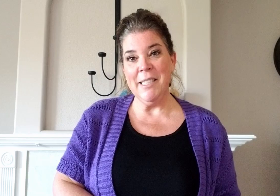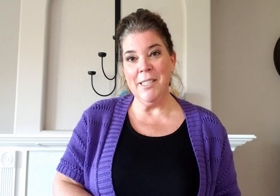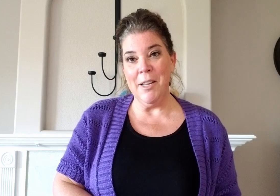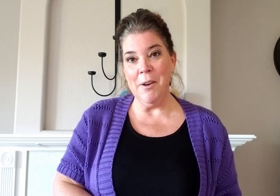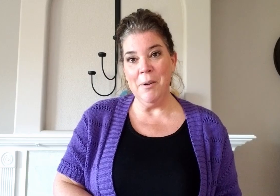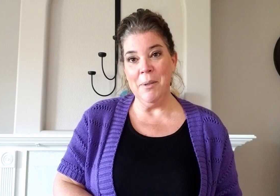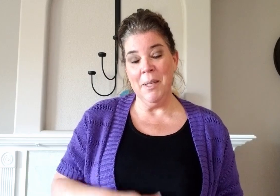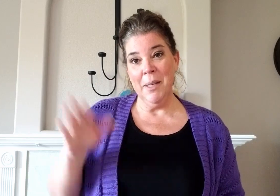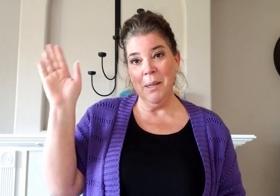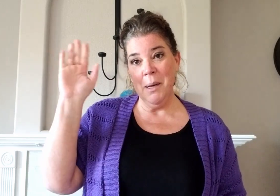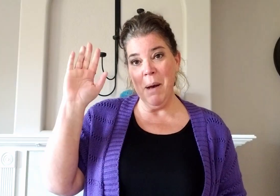soon.